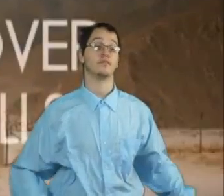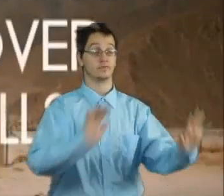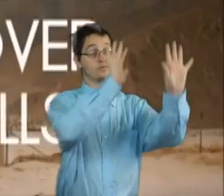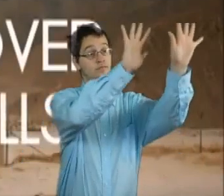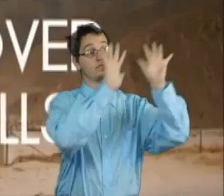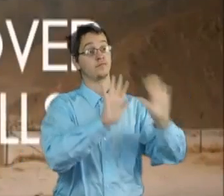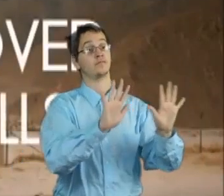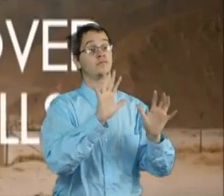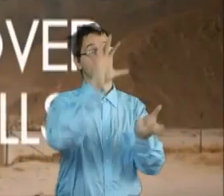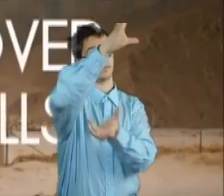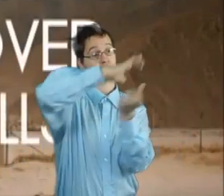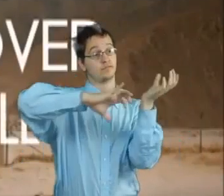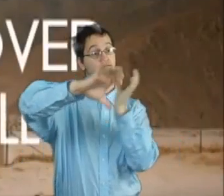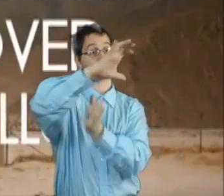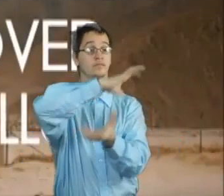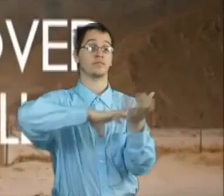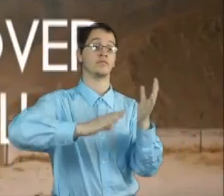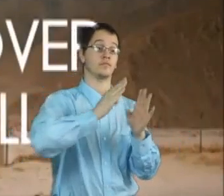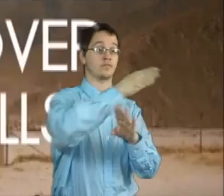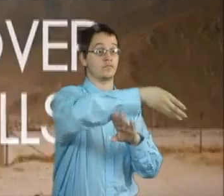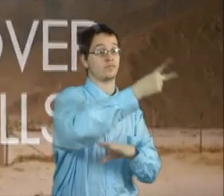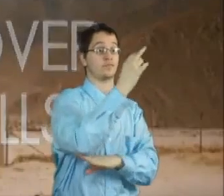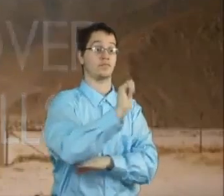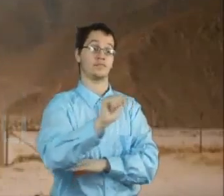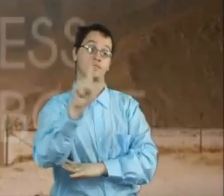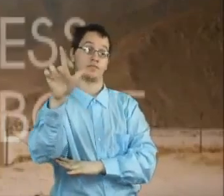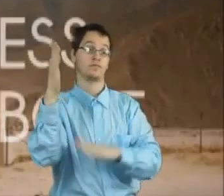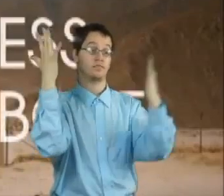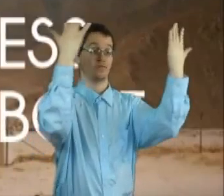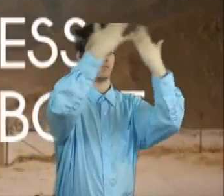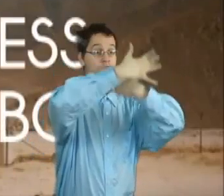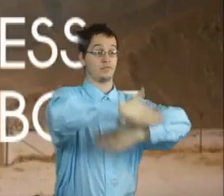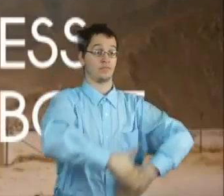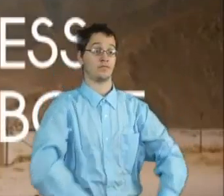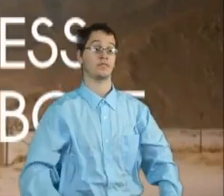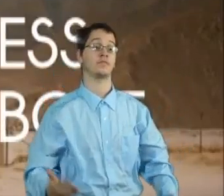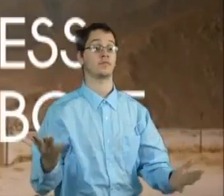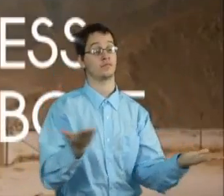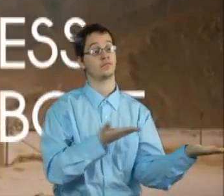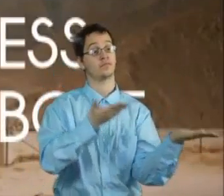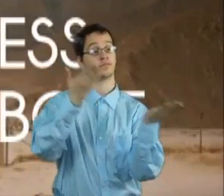Great clouds all over the hills bringing darkness from above